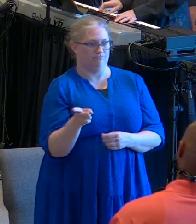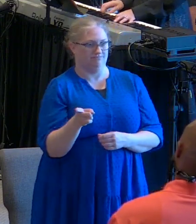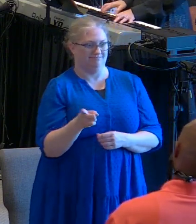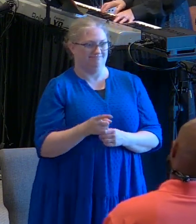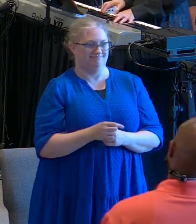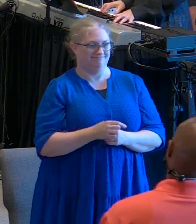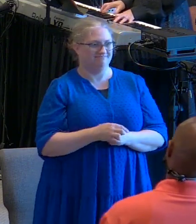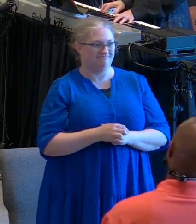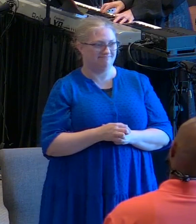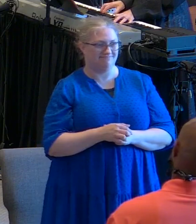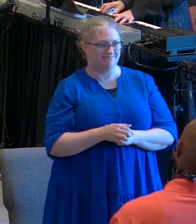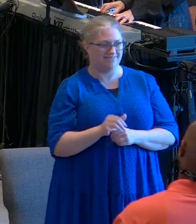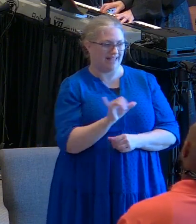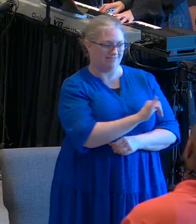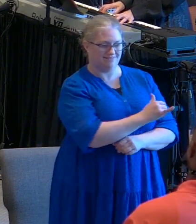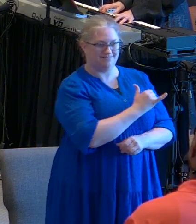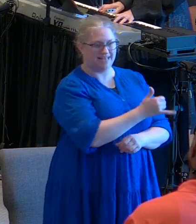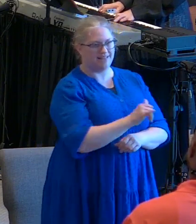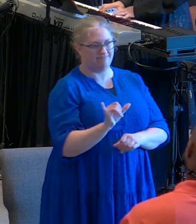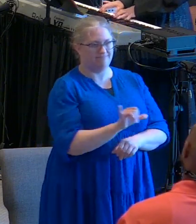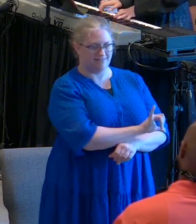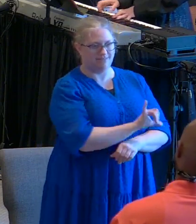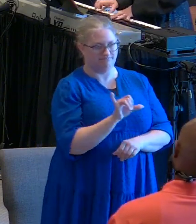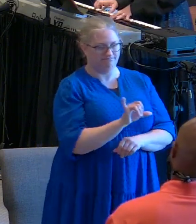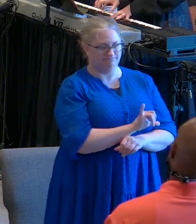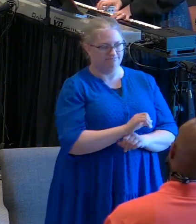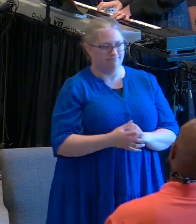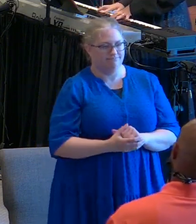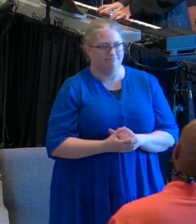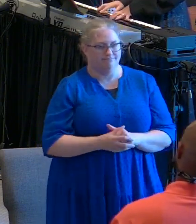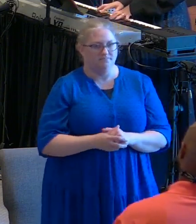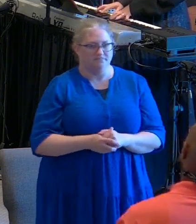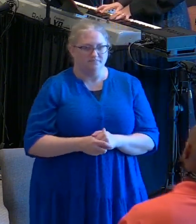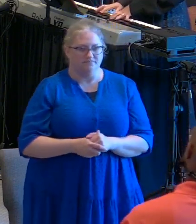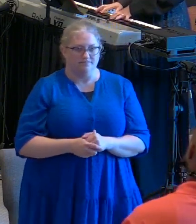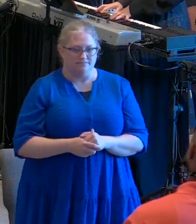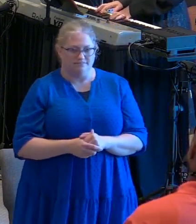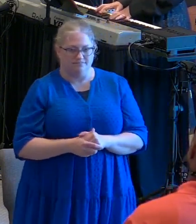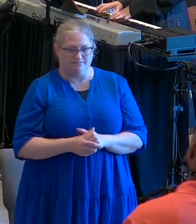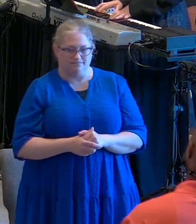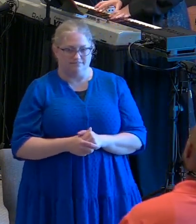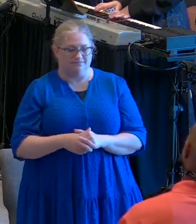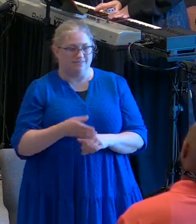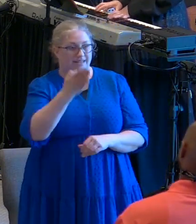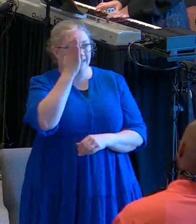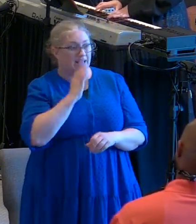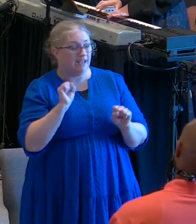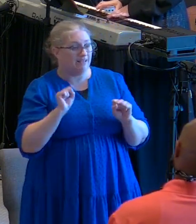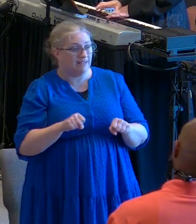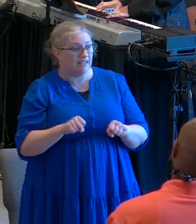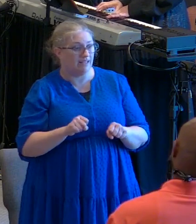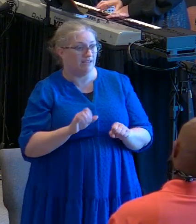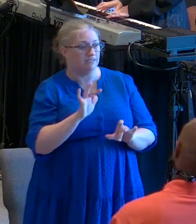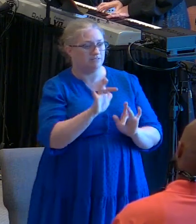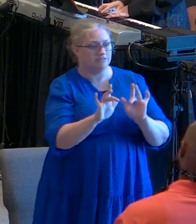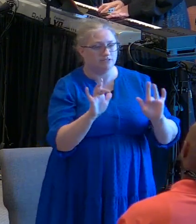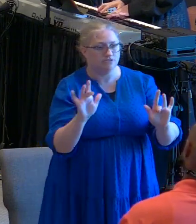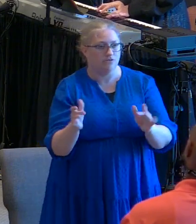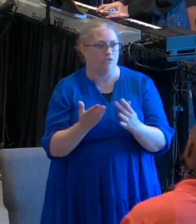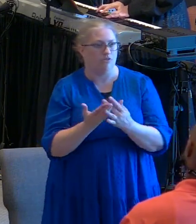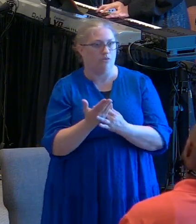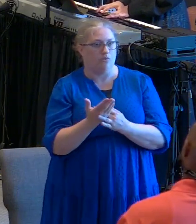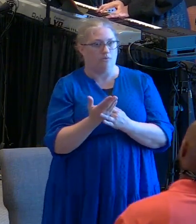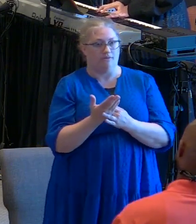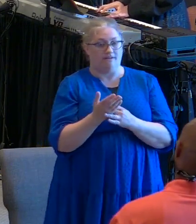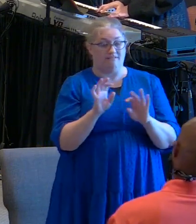tan pequeño que simplemente como estas palabras te amo God can reach to you through a thought of a